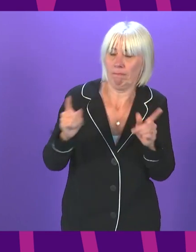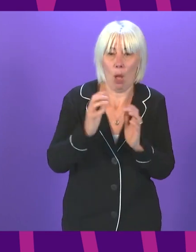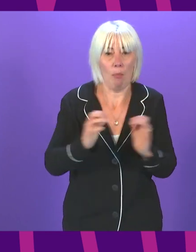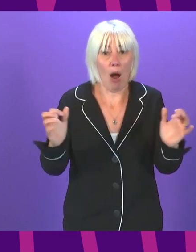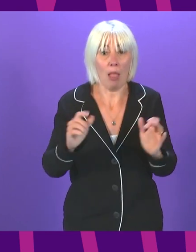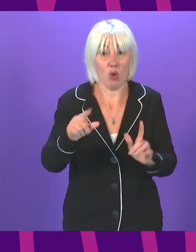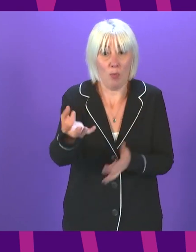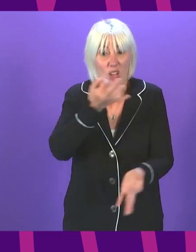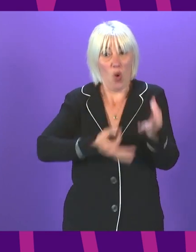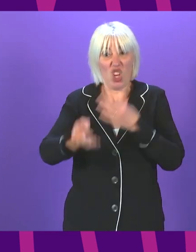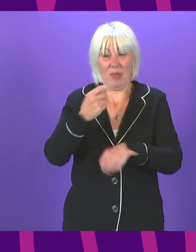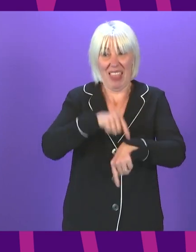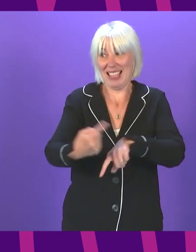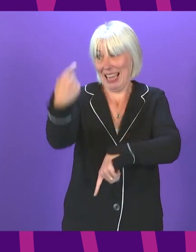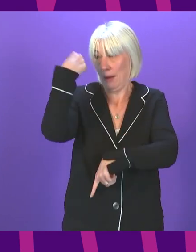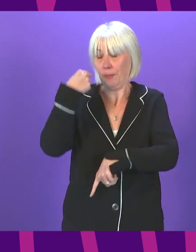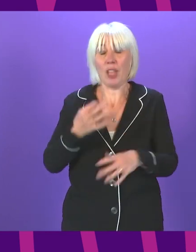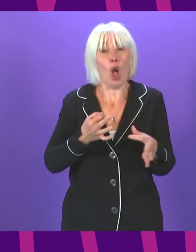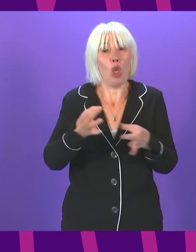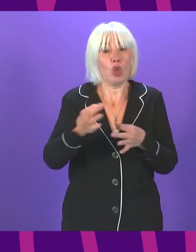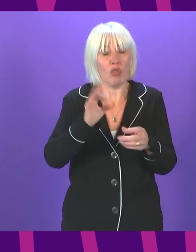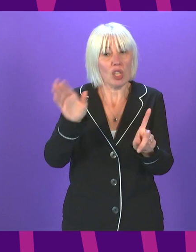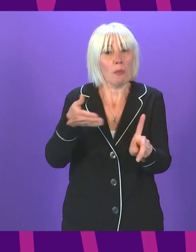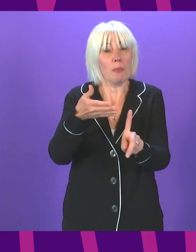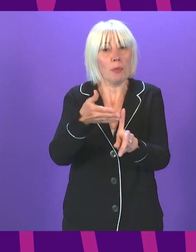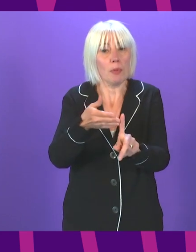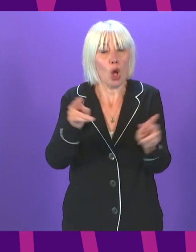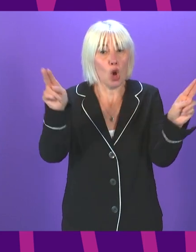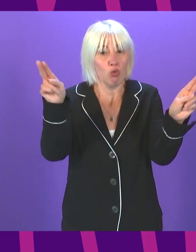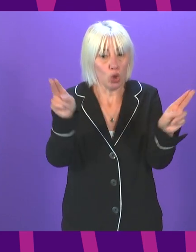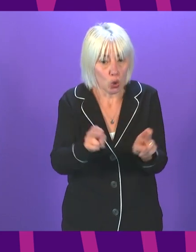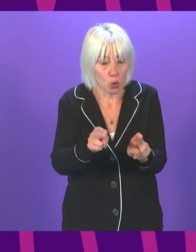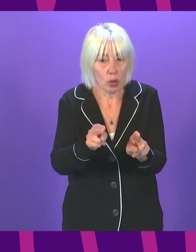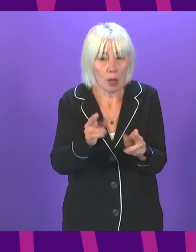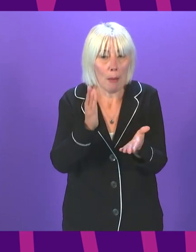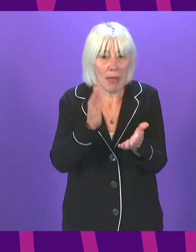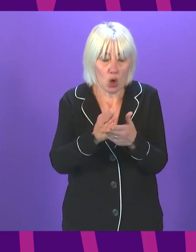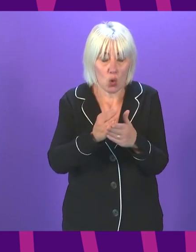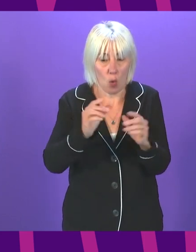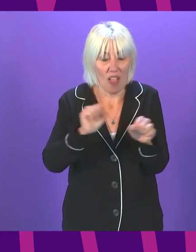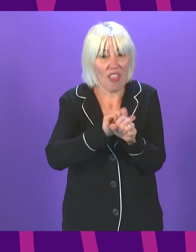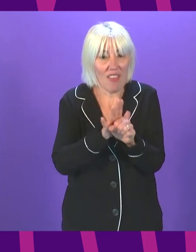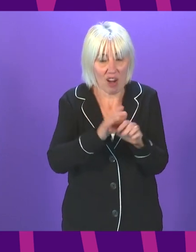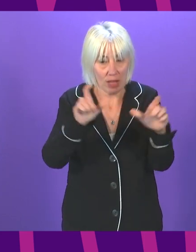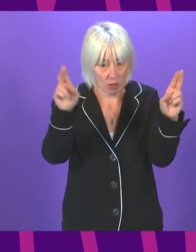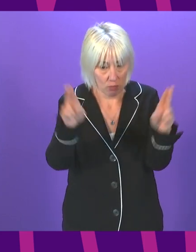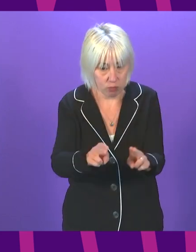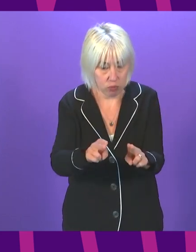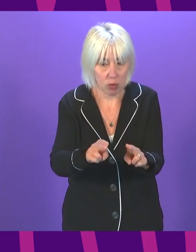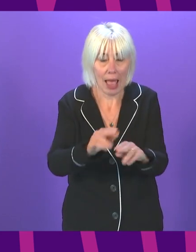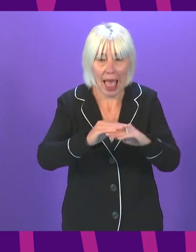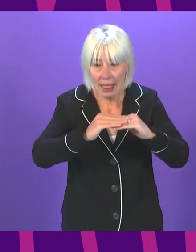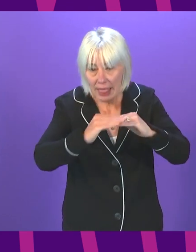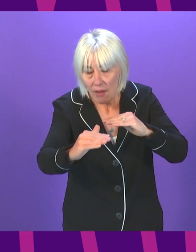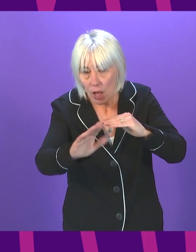about it at the time. Our strategic objective is to reduce and keep the virus at levels sufficient to reduce the harms